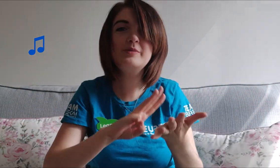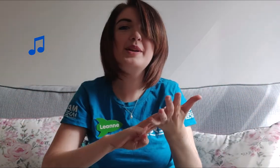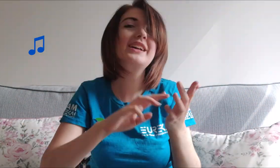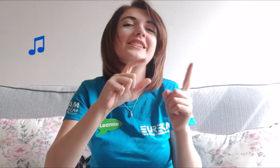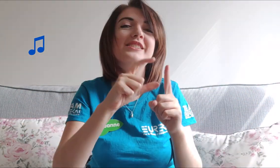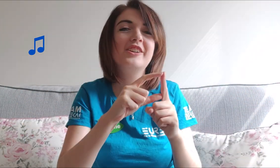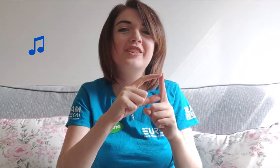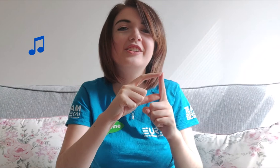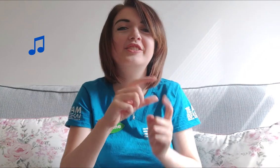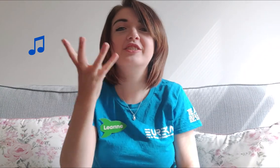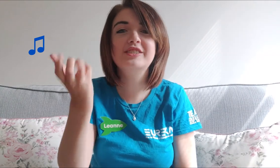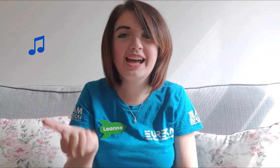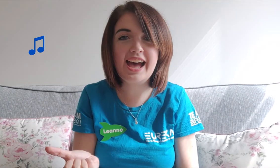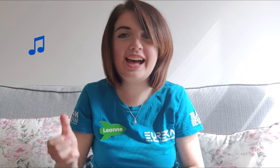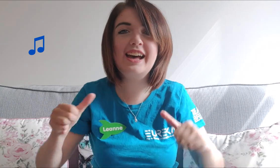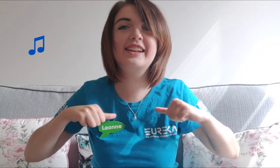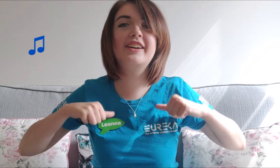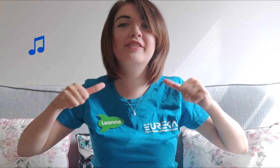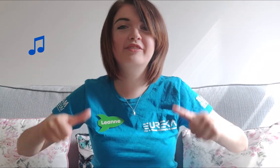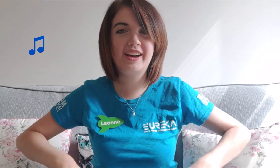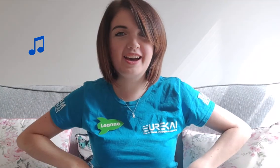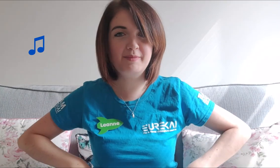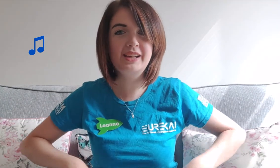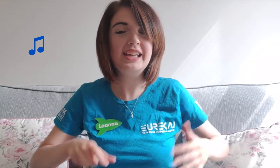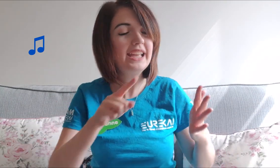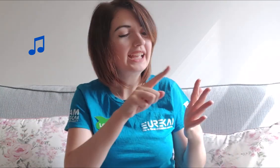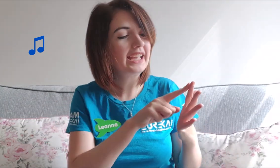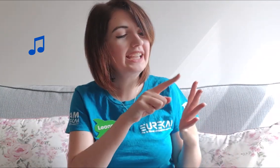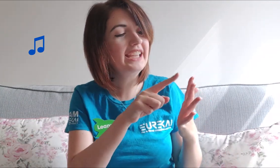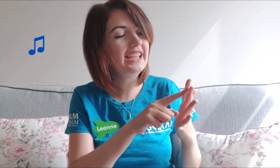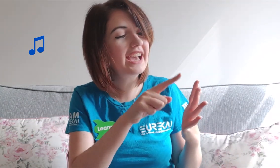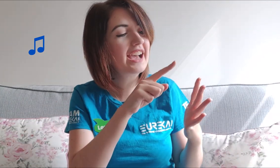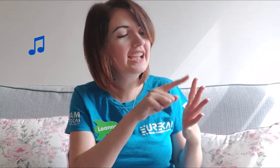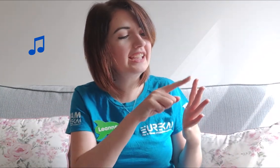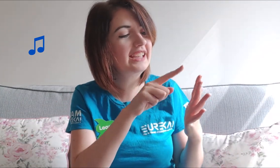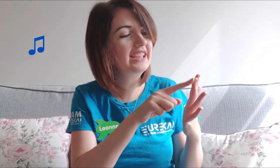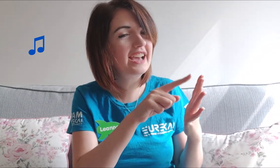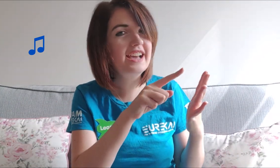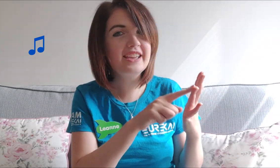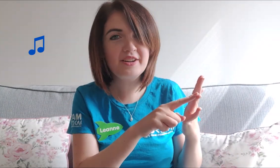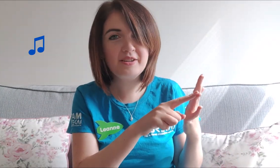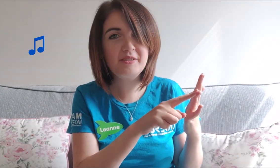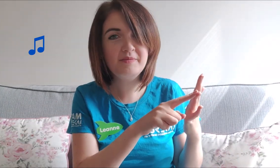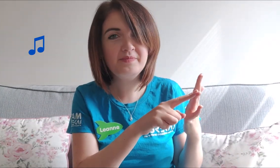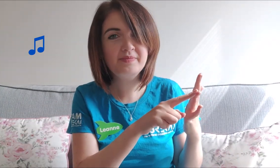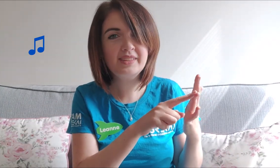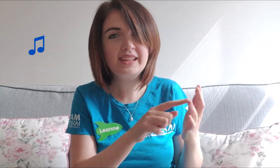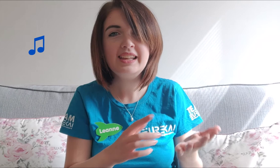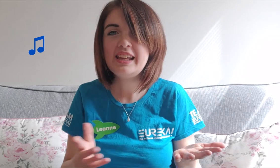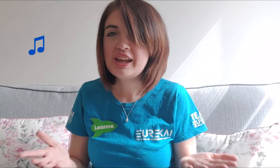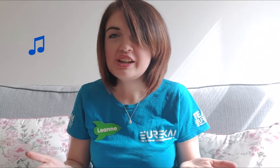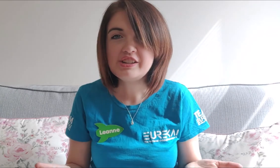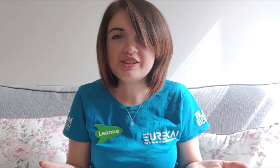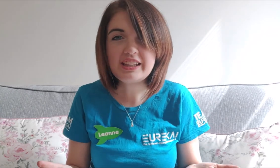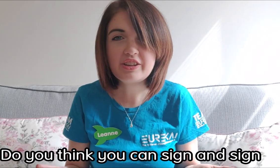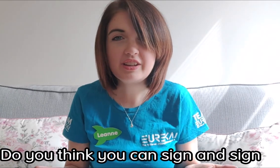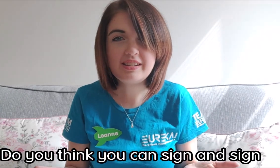macdonald had a farm e-i-e-i-o do you think you can